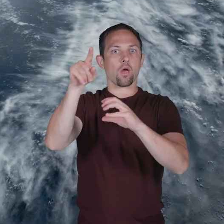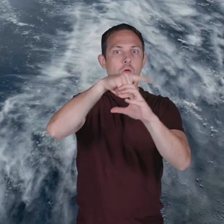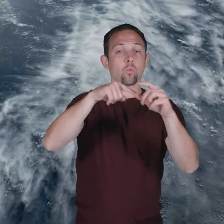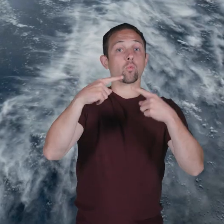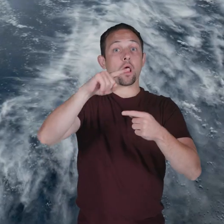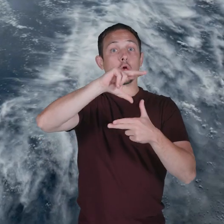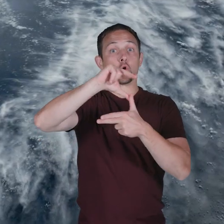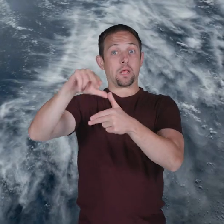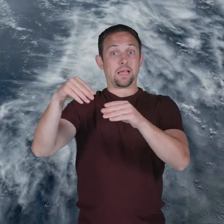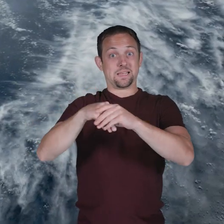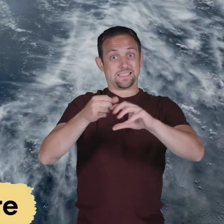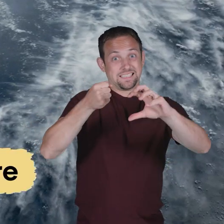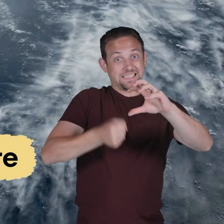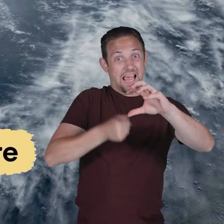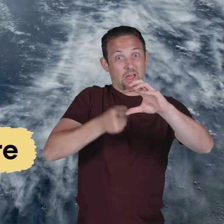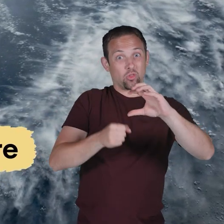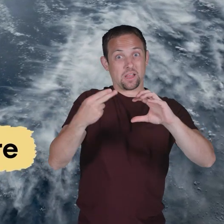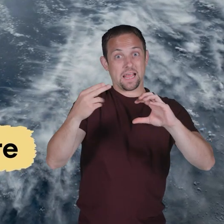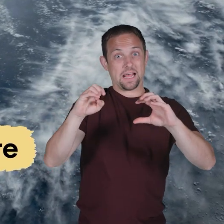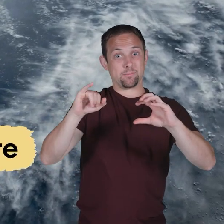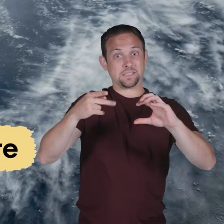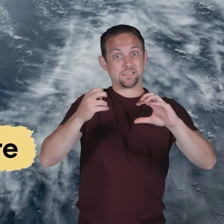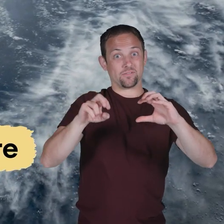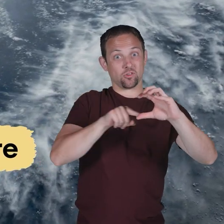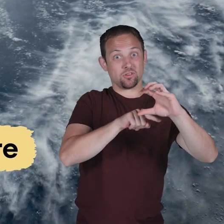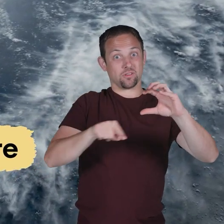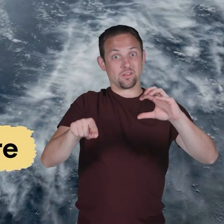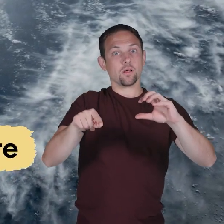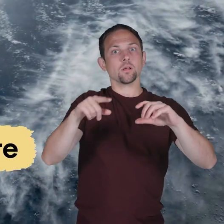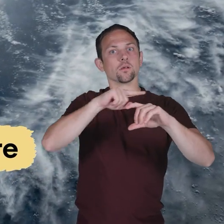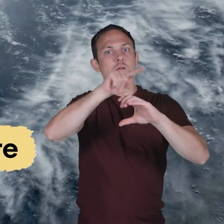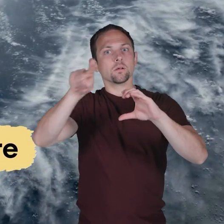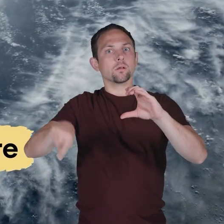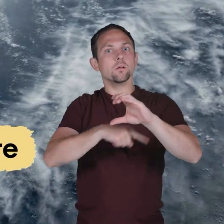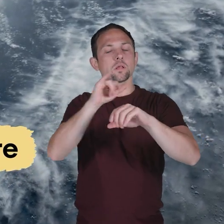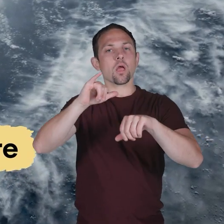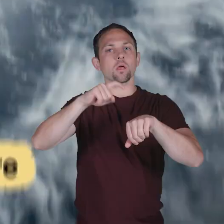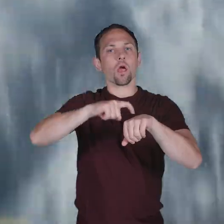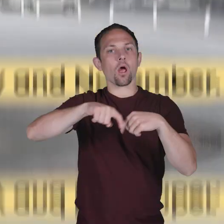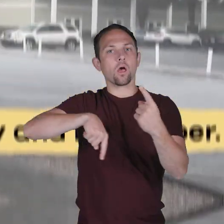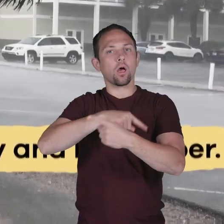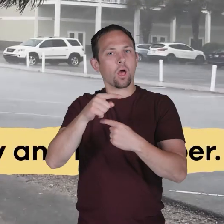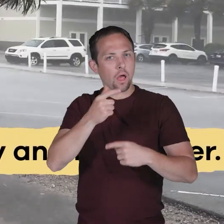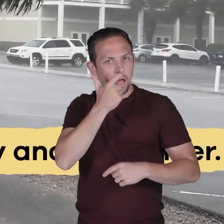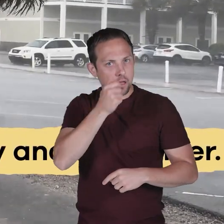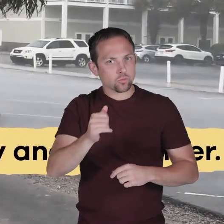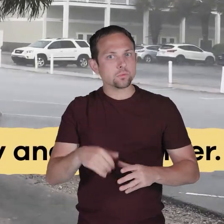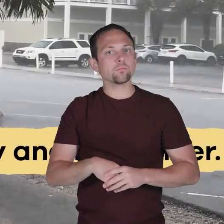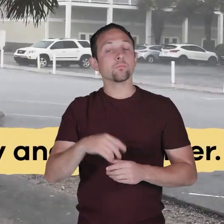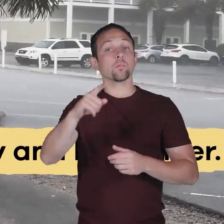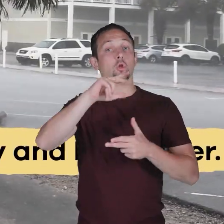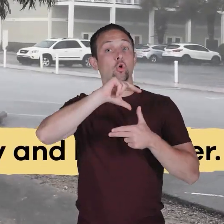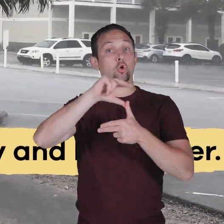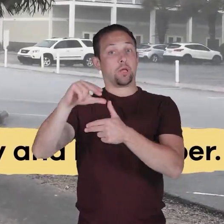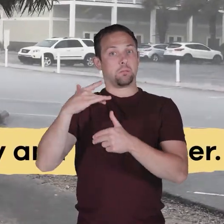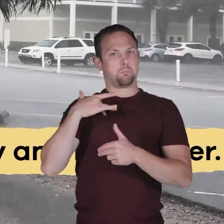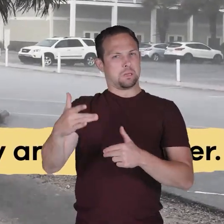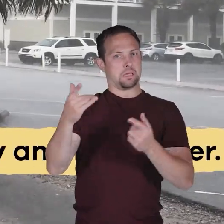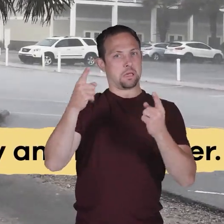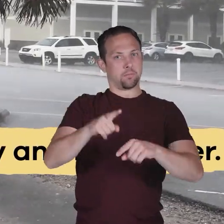hurricanes in the Southern Hemisphere spin clockwise. Most hurricanes form between May